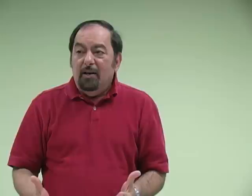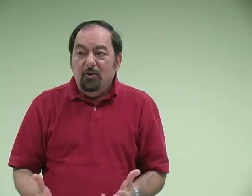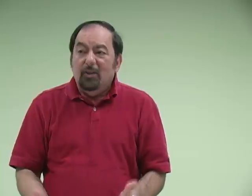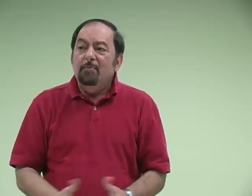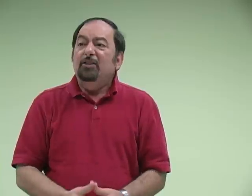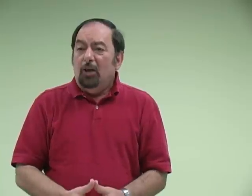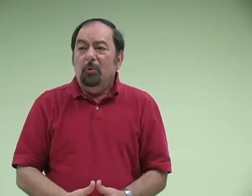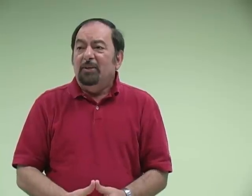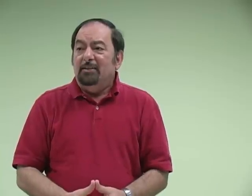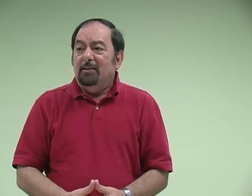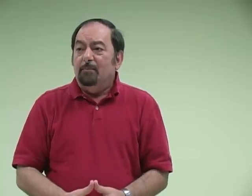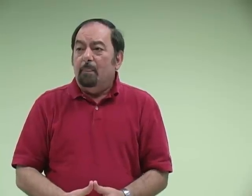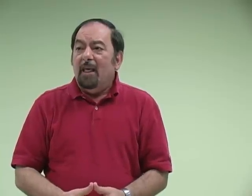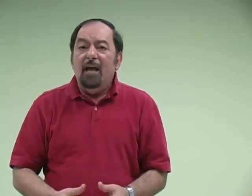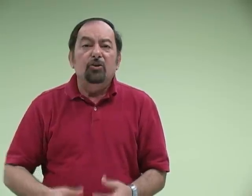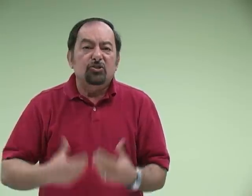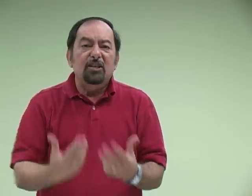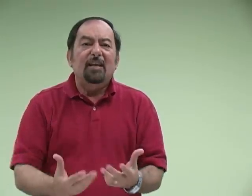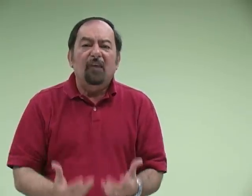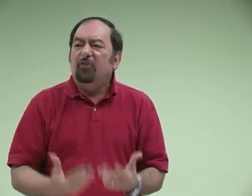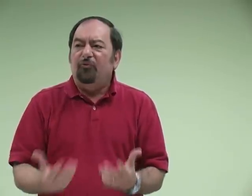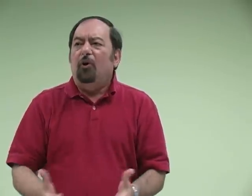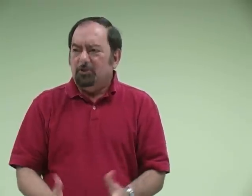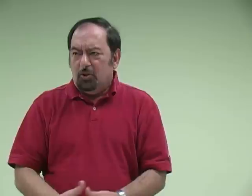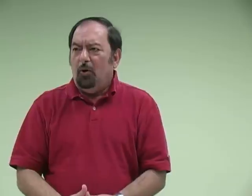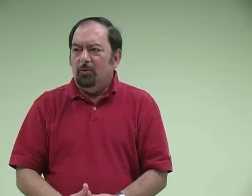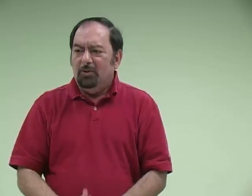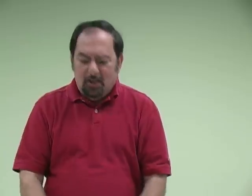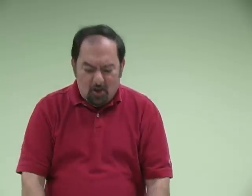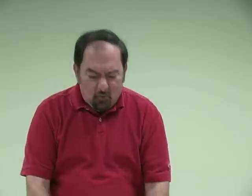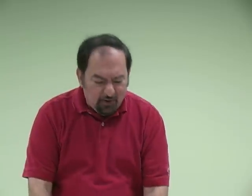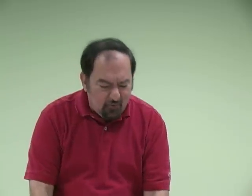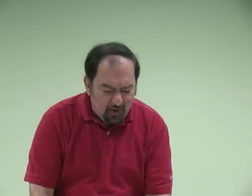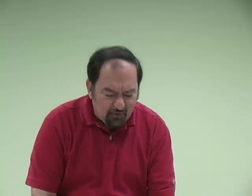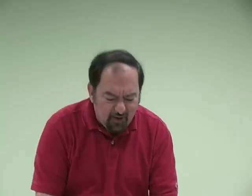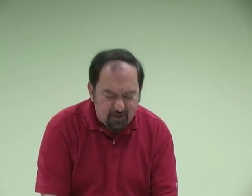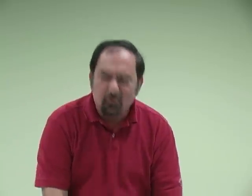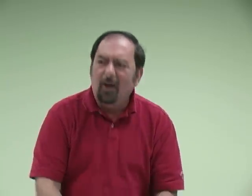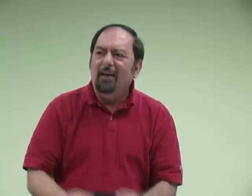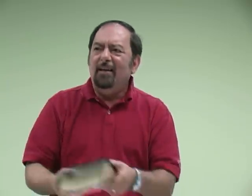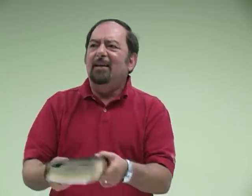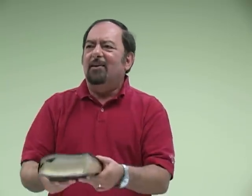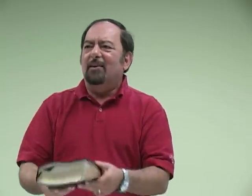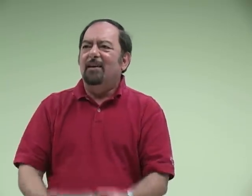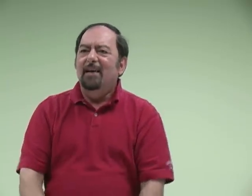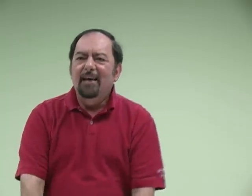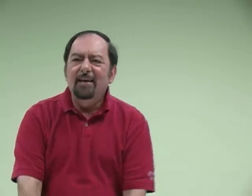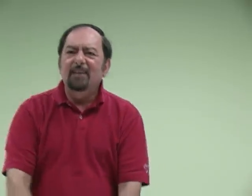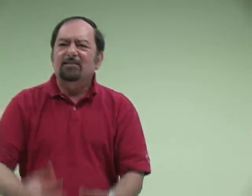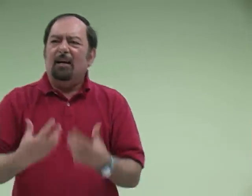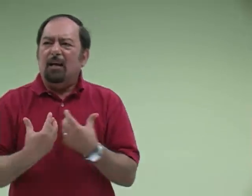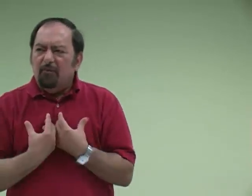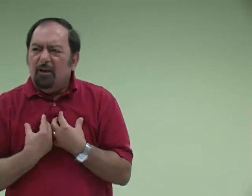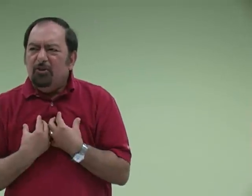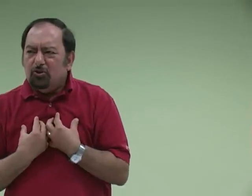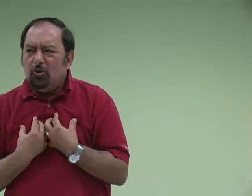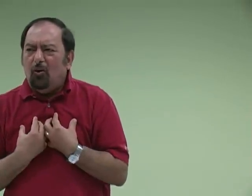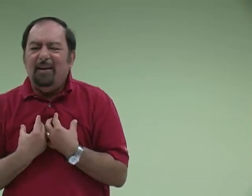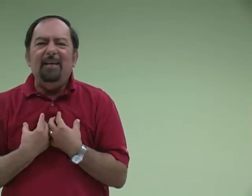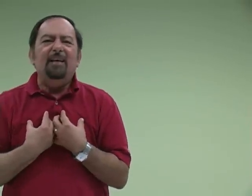You can be deluded. And you seek after false gold. When the real thing is right here. He is the lover of your soul. And He